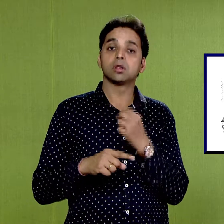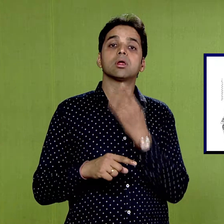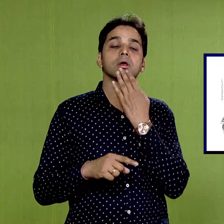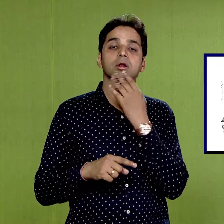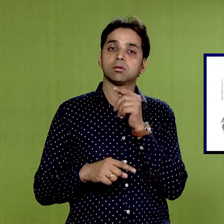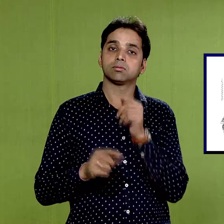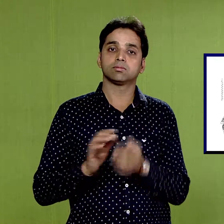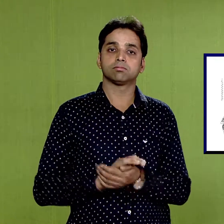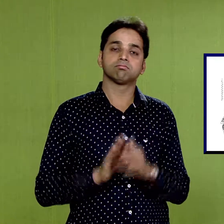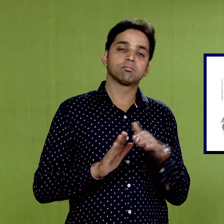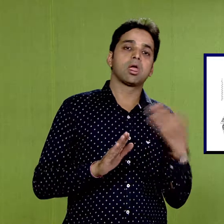and green color.